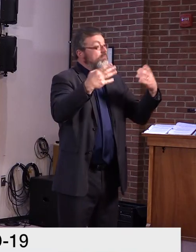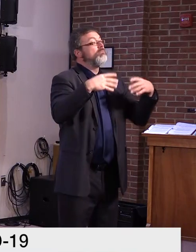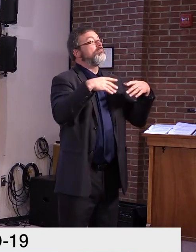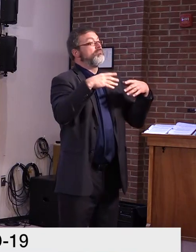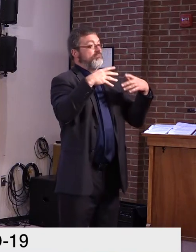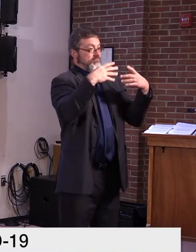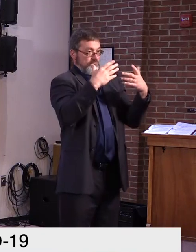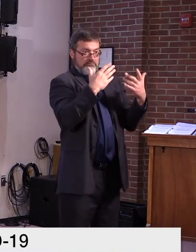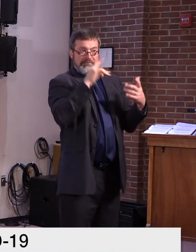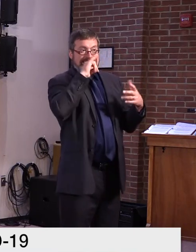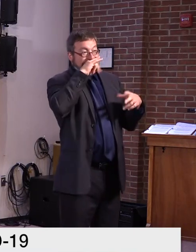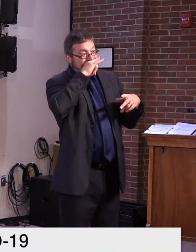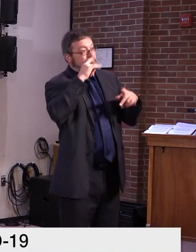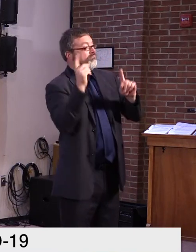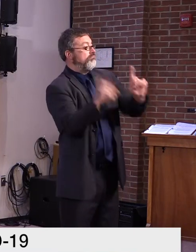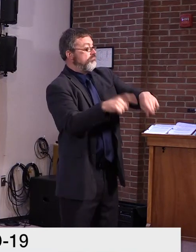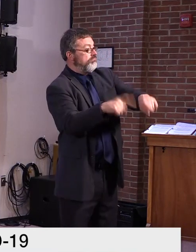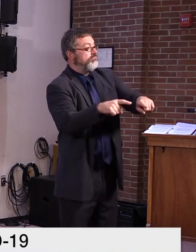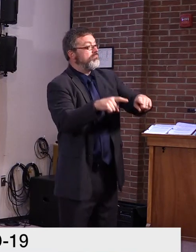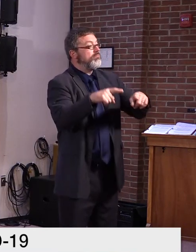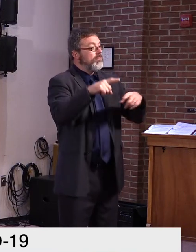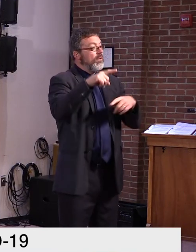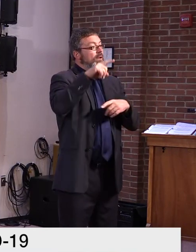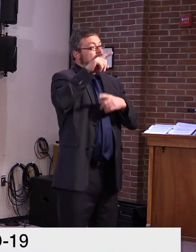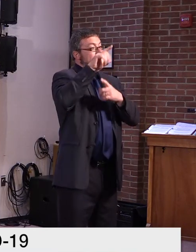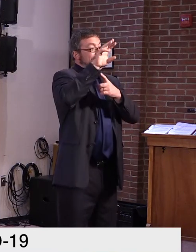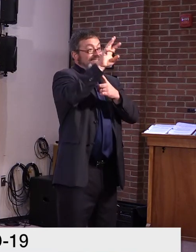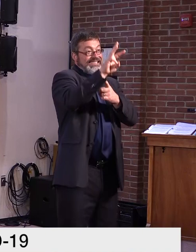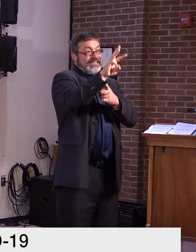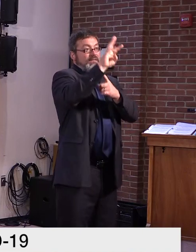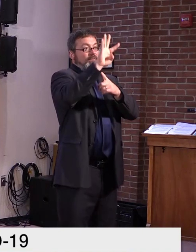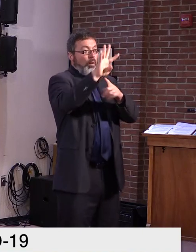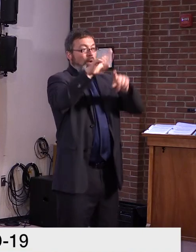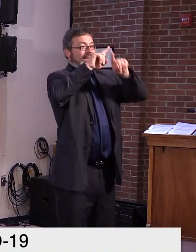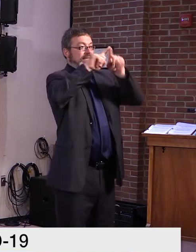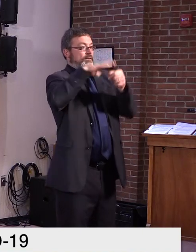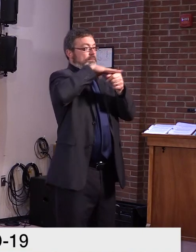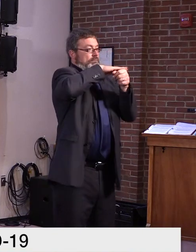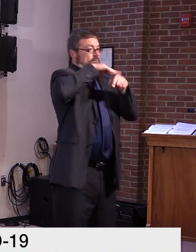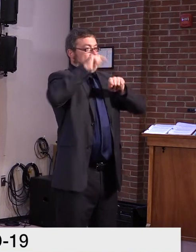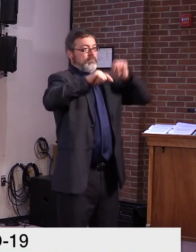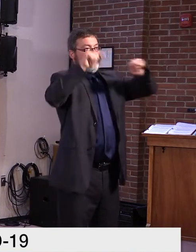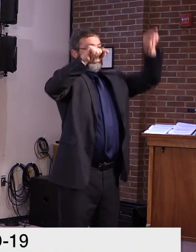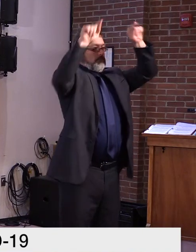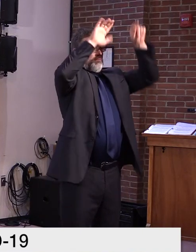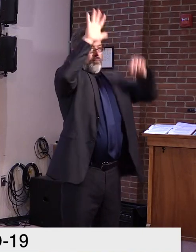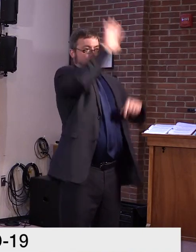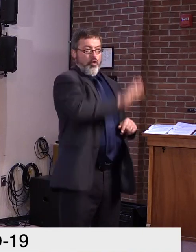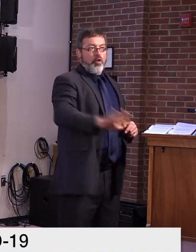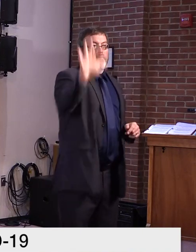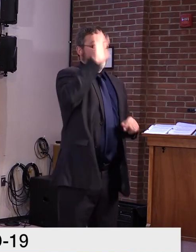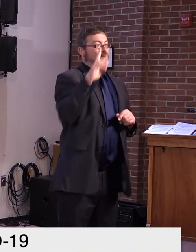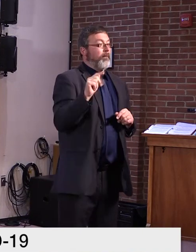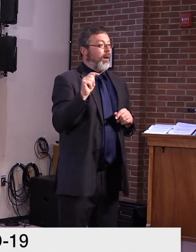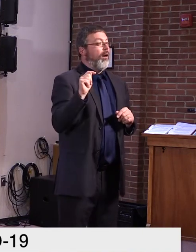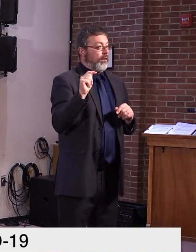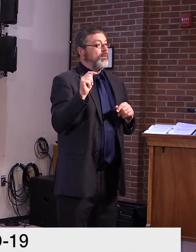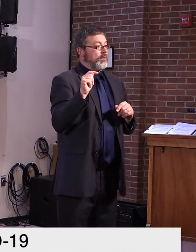different locations. In the aggregate, uh, the hubs can serve approximately 3,780